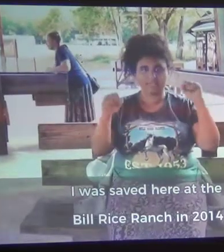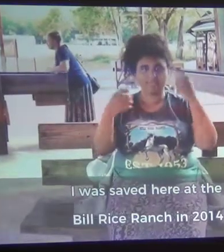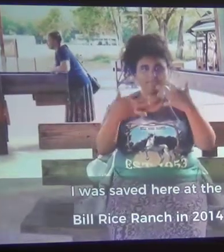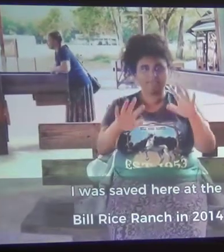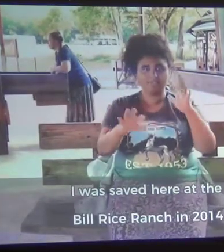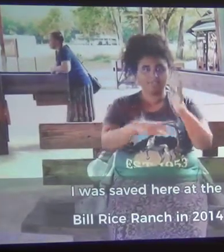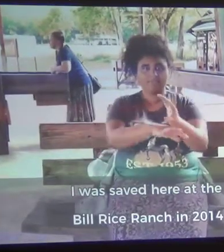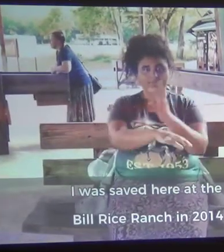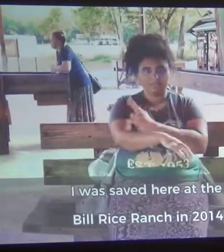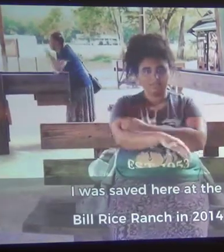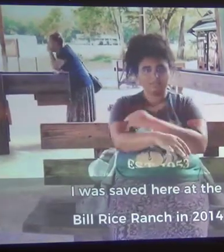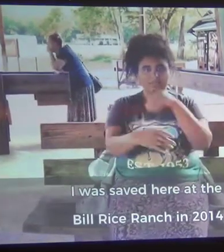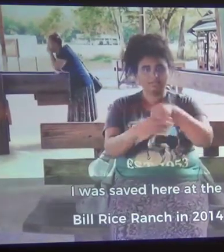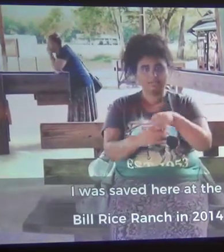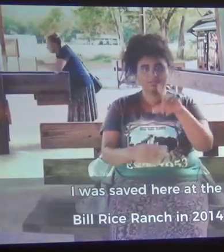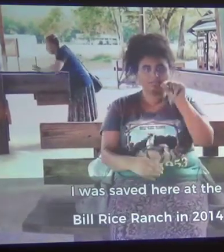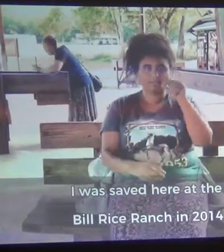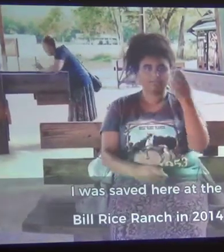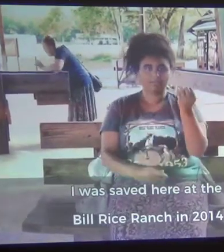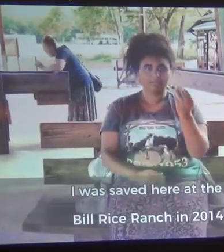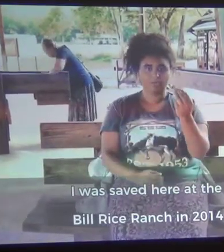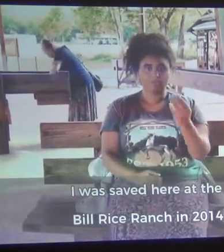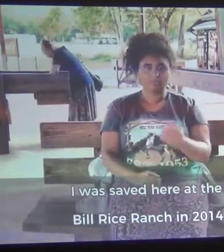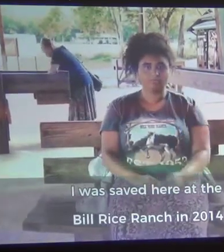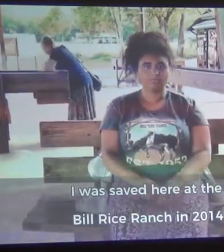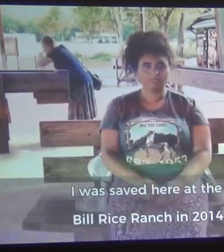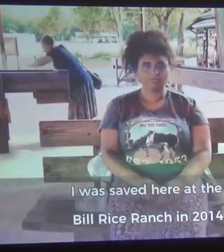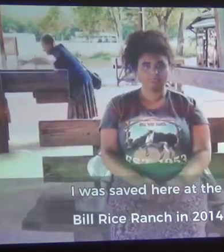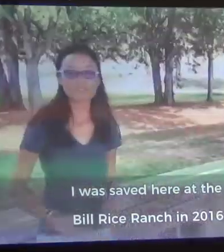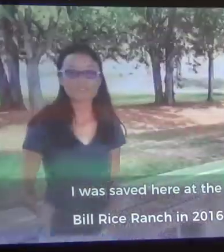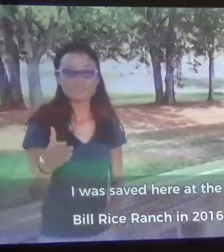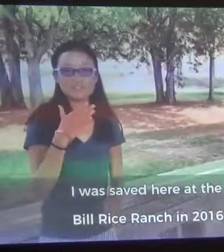the director of and